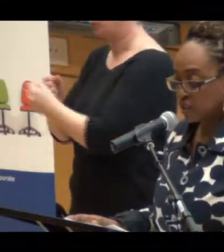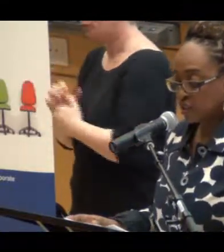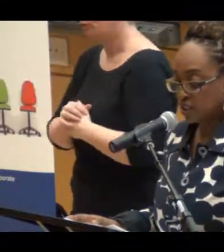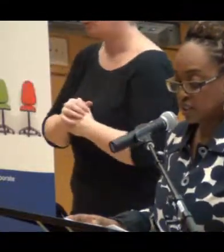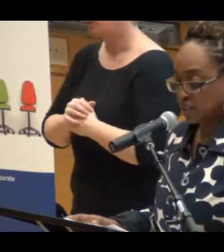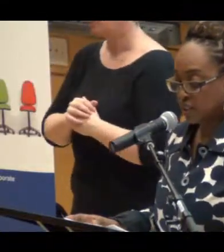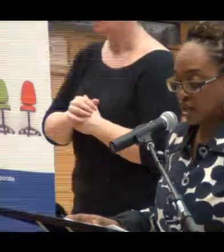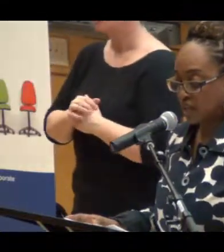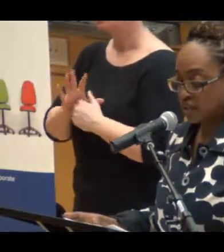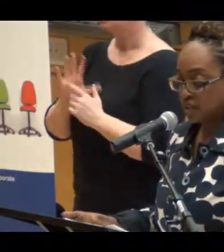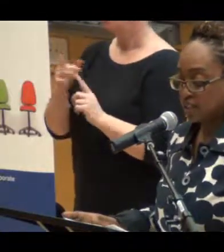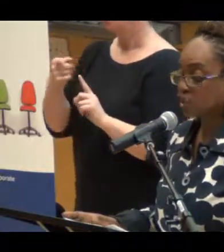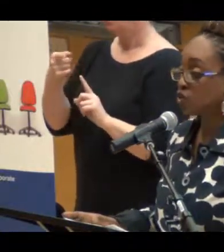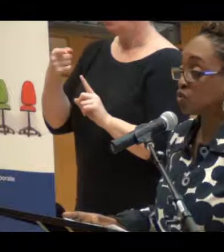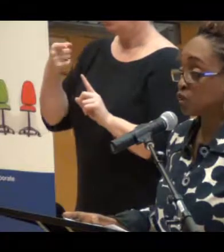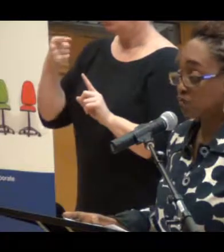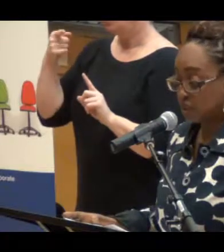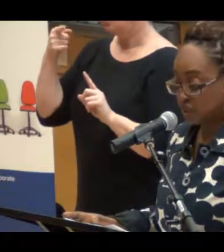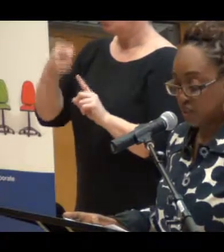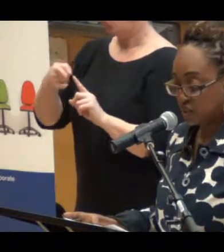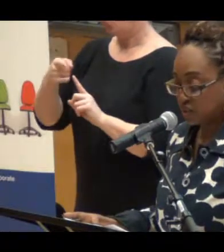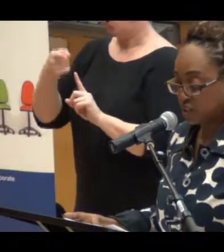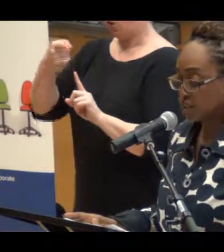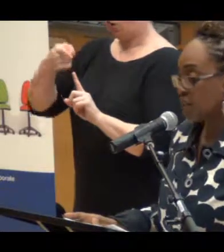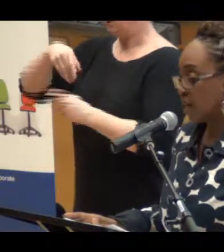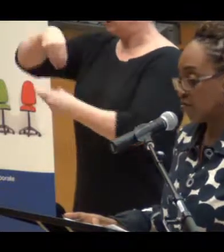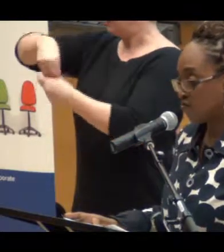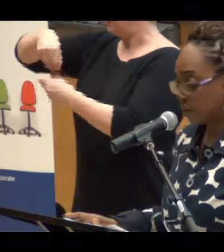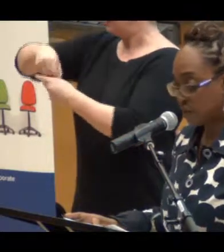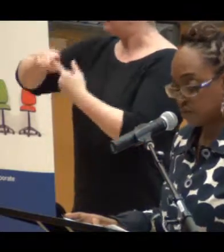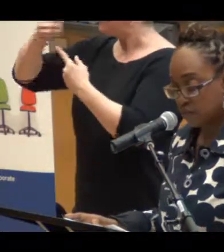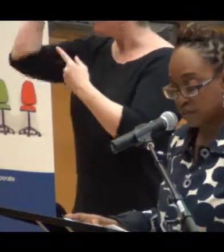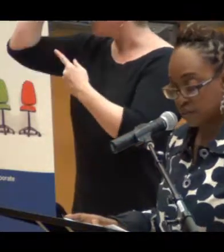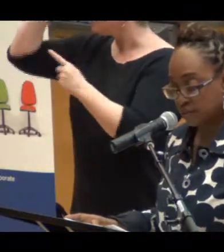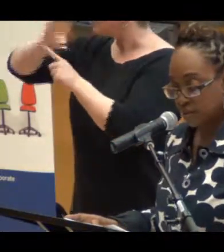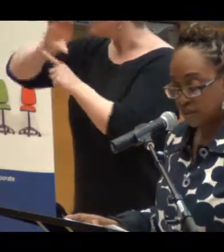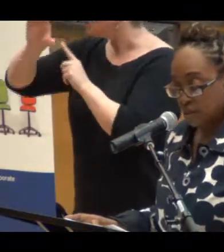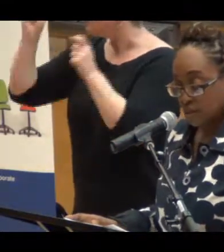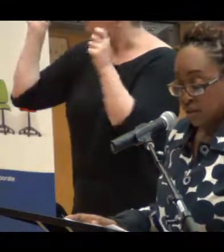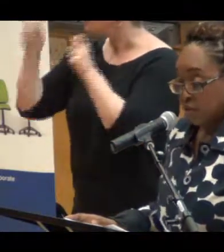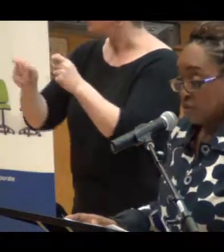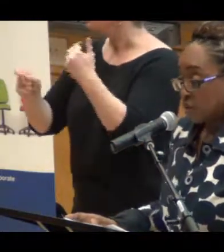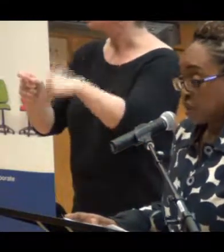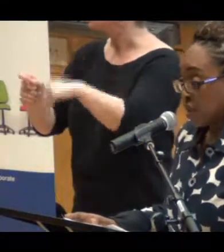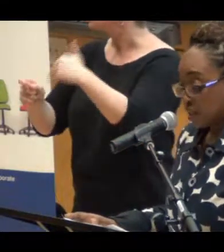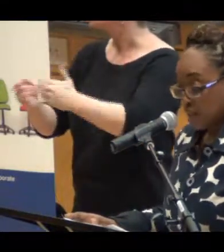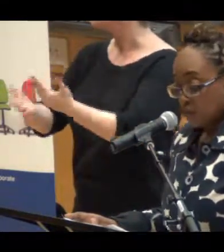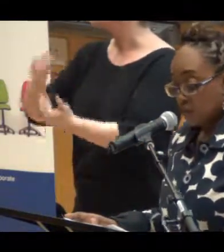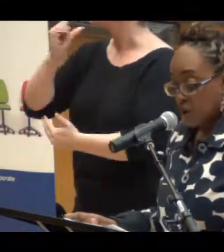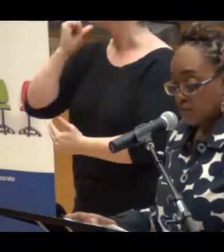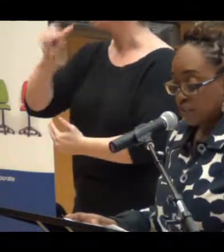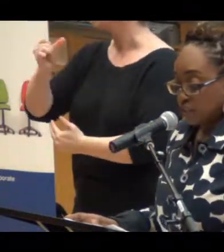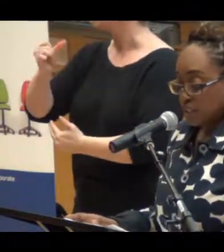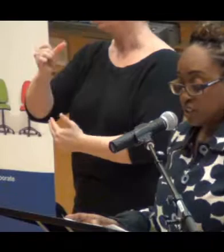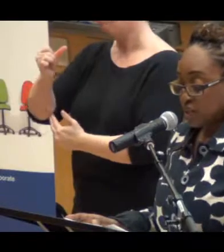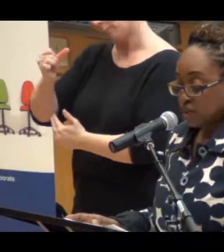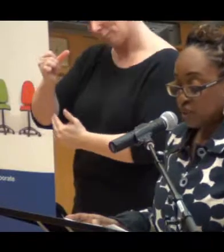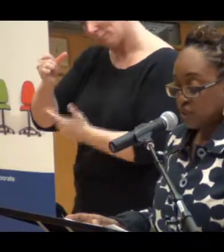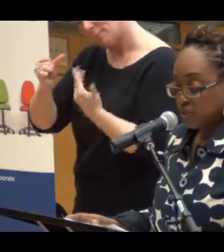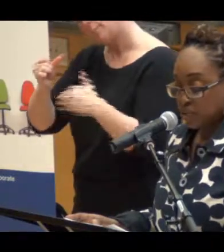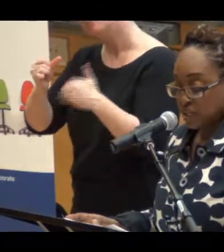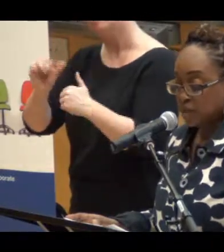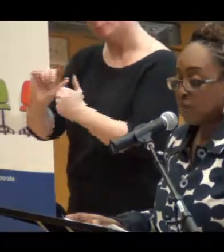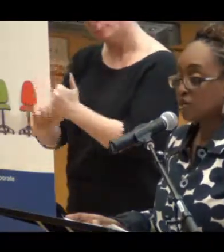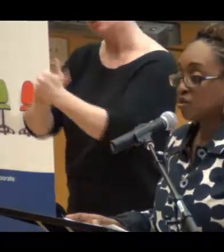to an organization like that is extremely challenging and very important. We're talking, after all, about changing